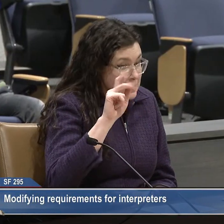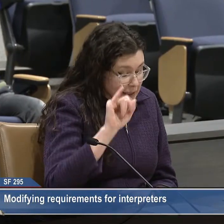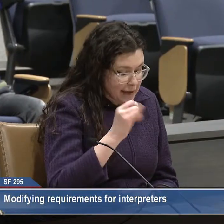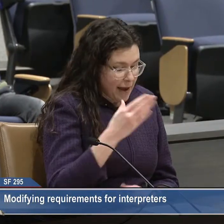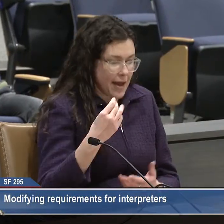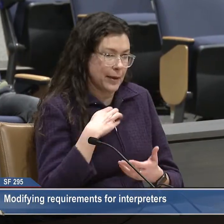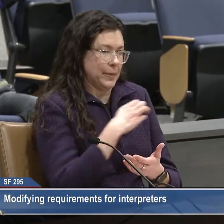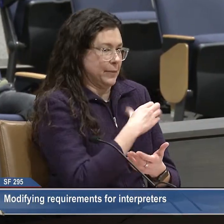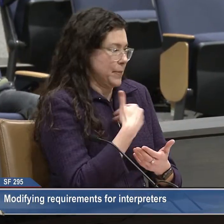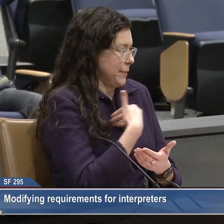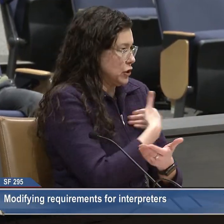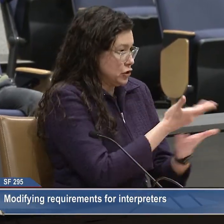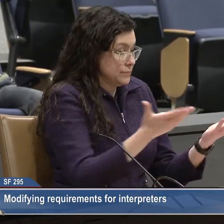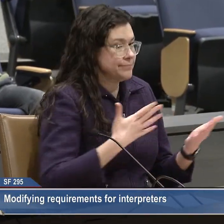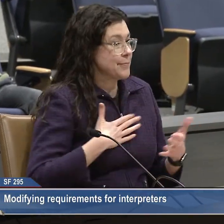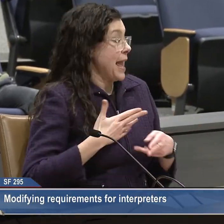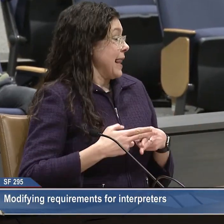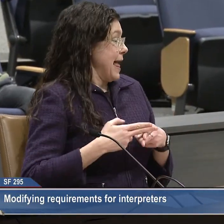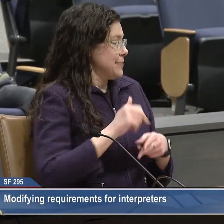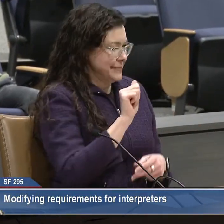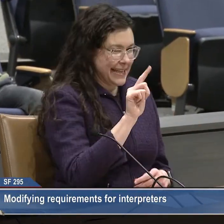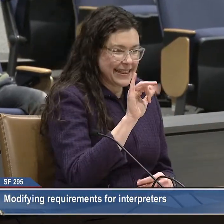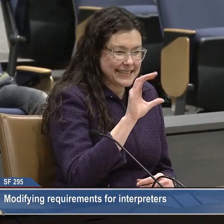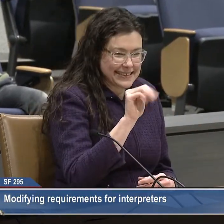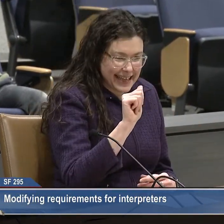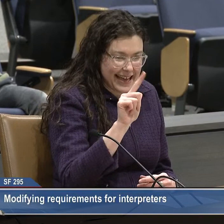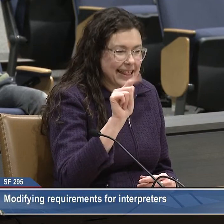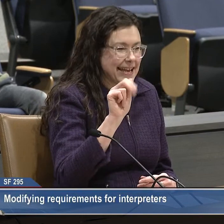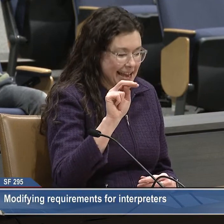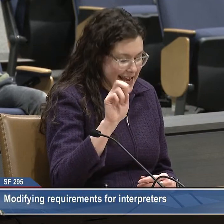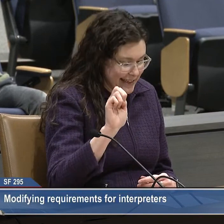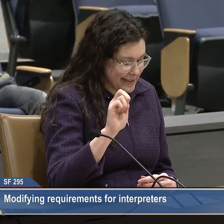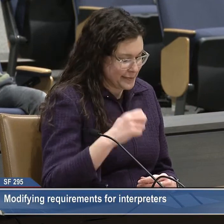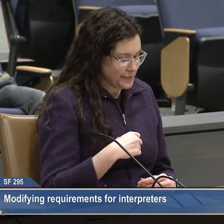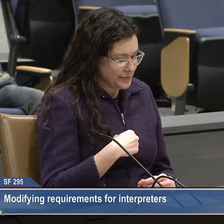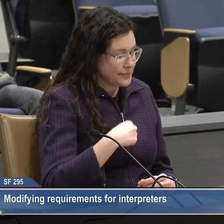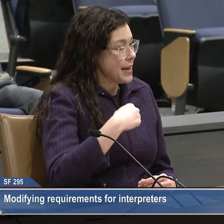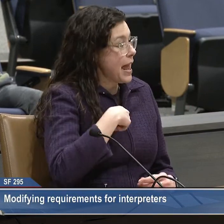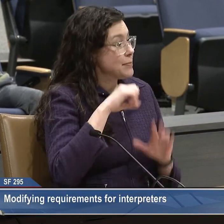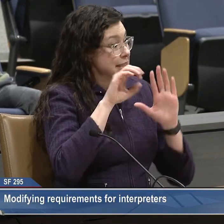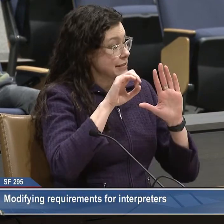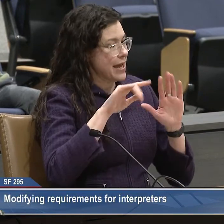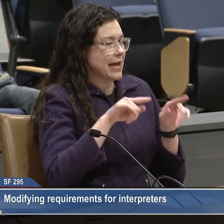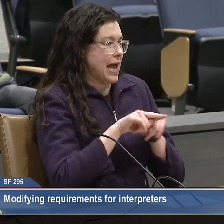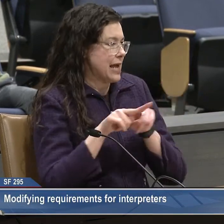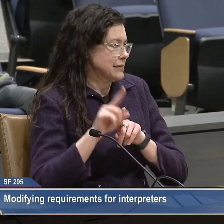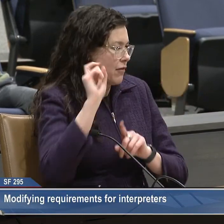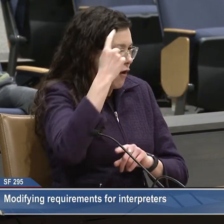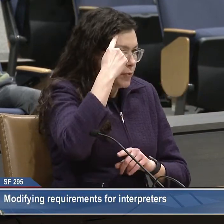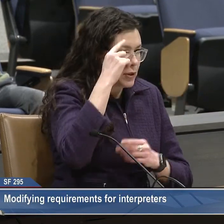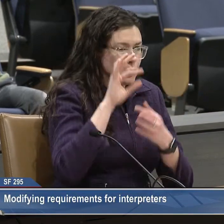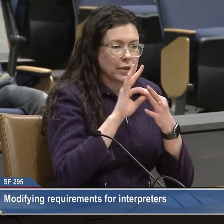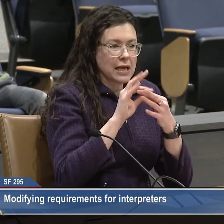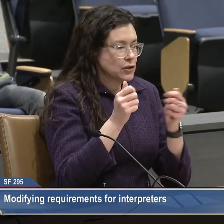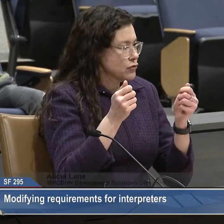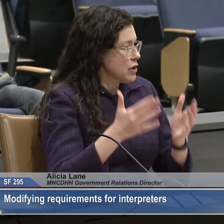Chair Swadzinski and committee members, my name is Alicia Lane. And I am testifying as the government